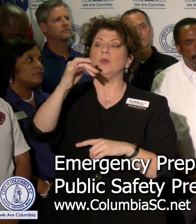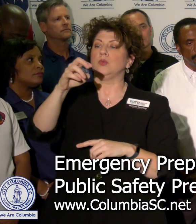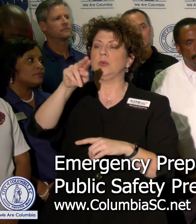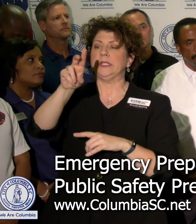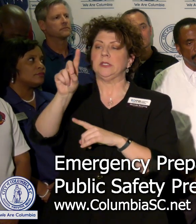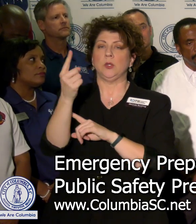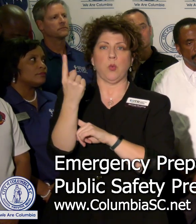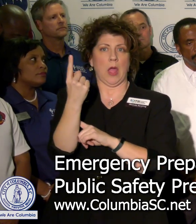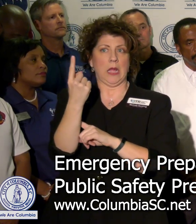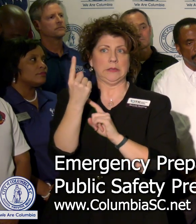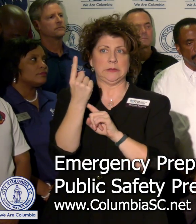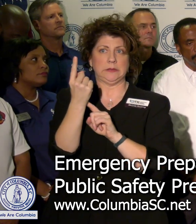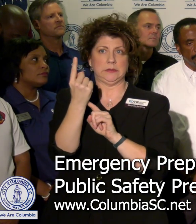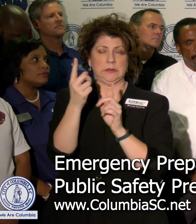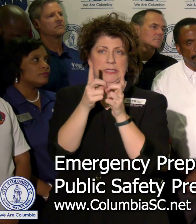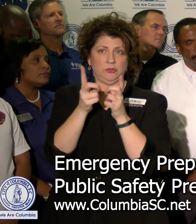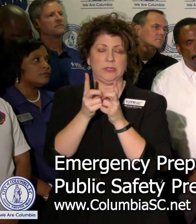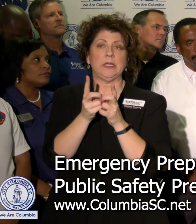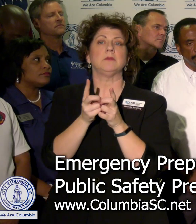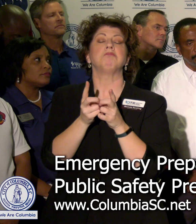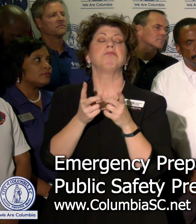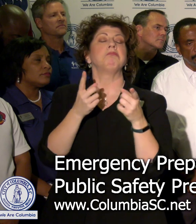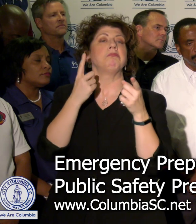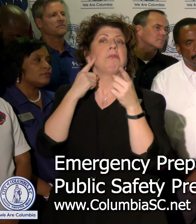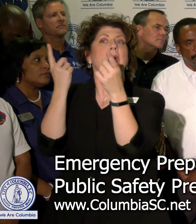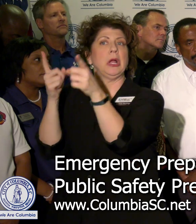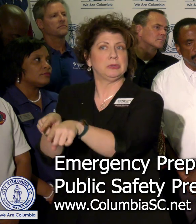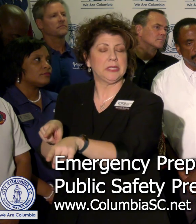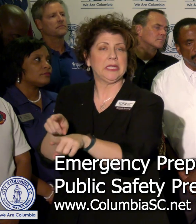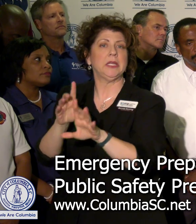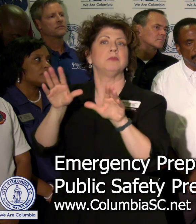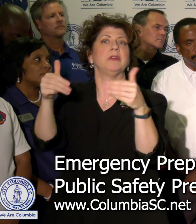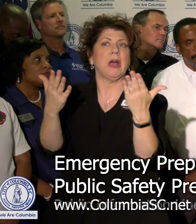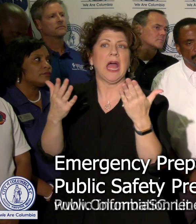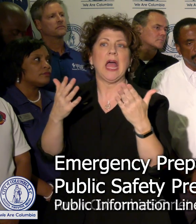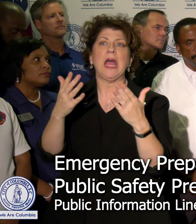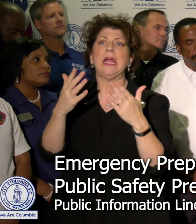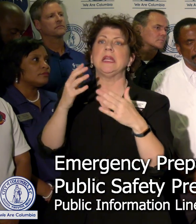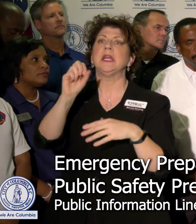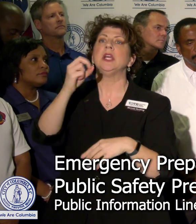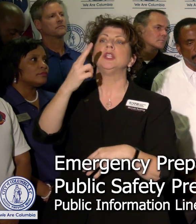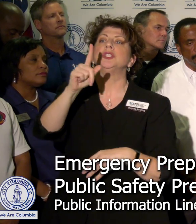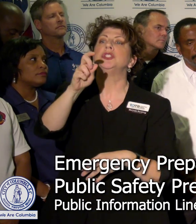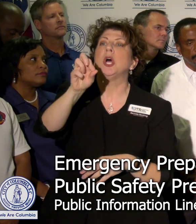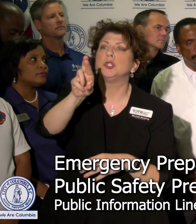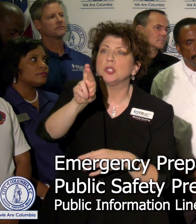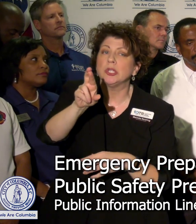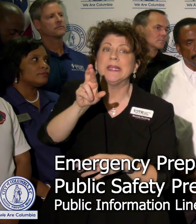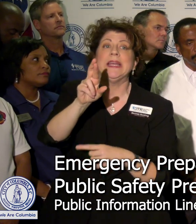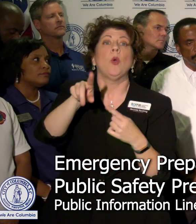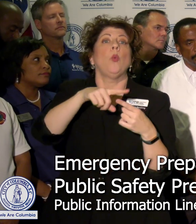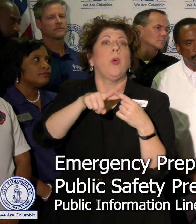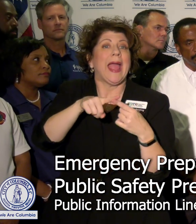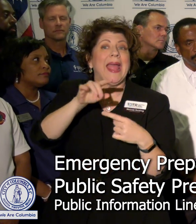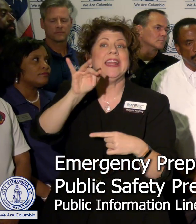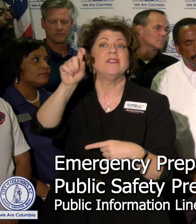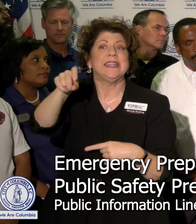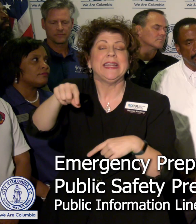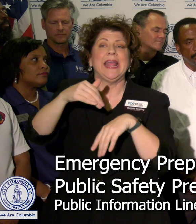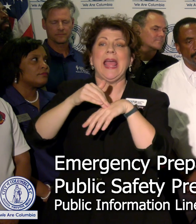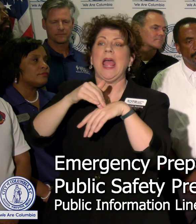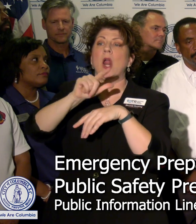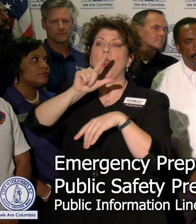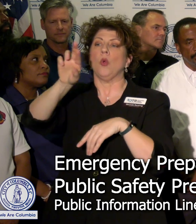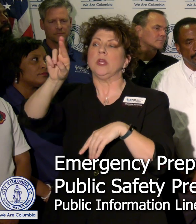has agreed to provide shelter service when needed at Lower Richland High